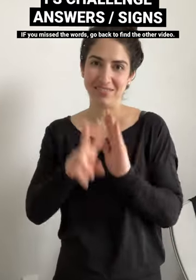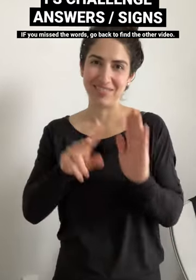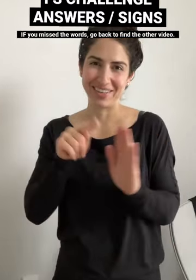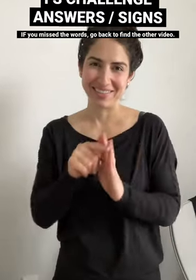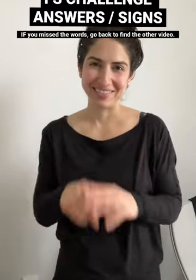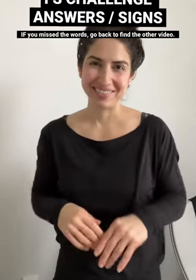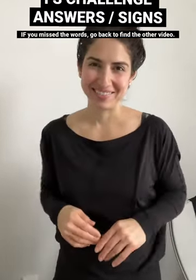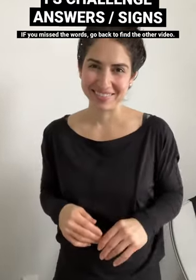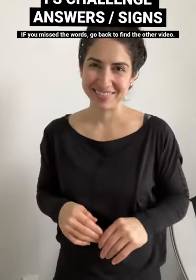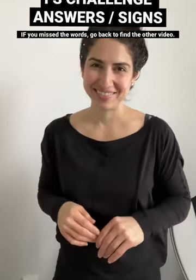video.